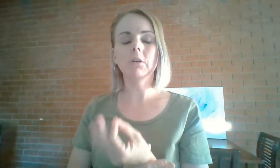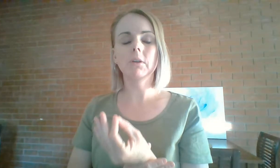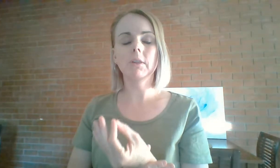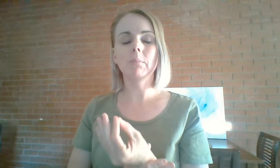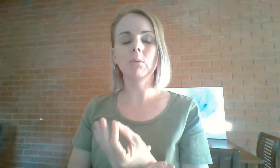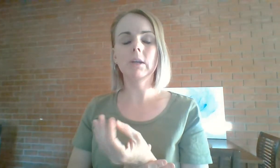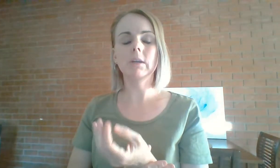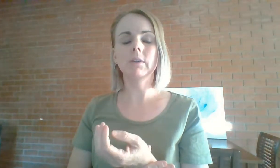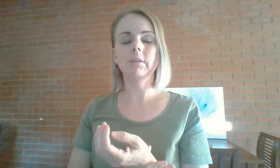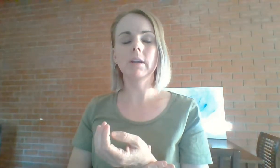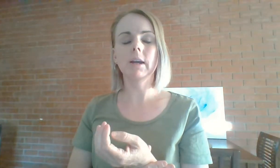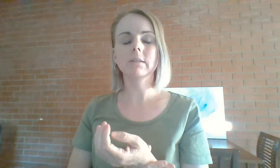go to that point, you're really relaxed.